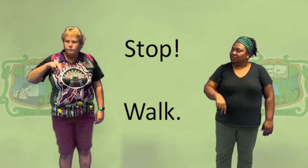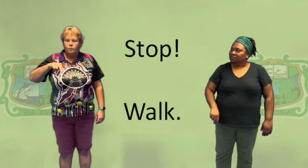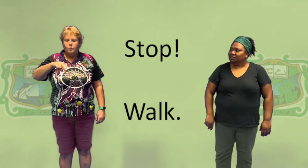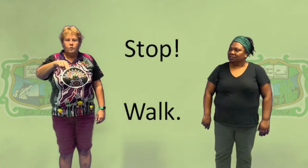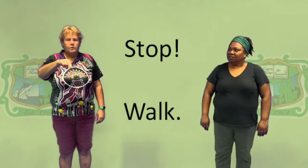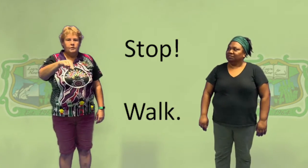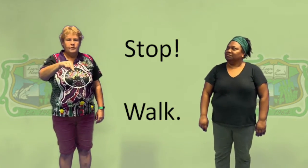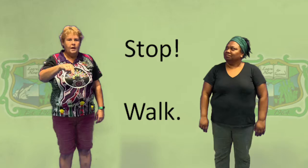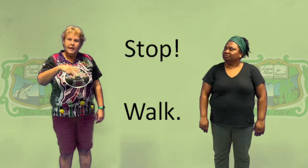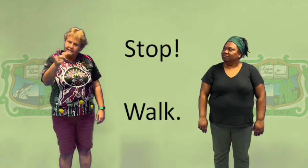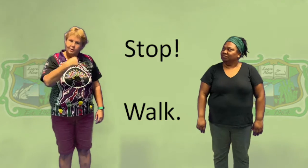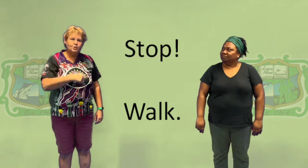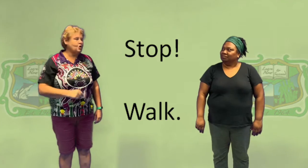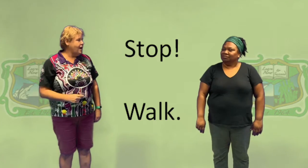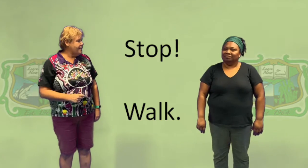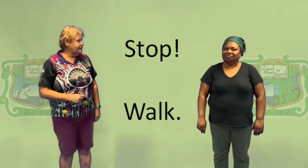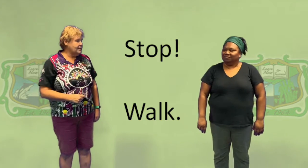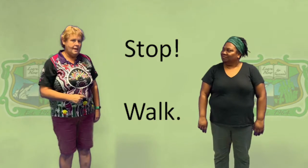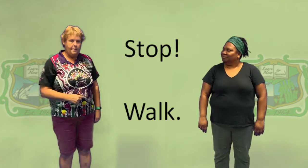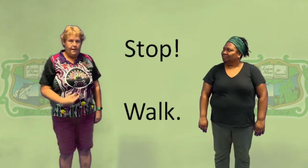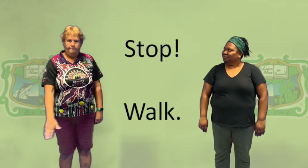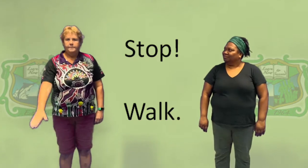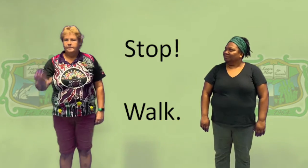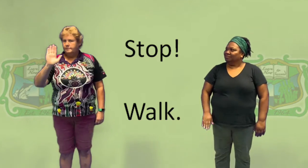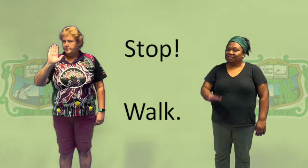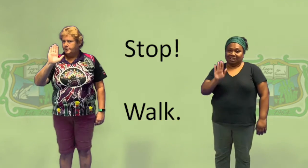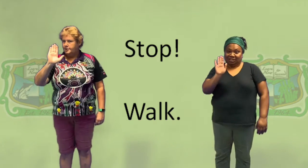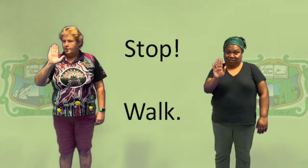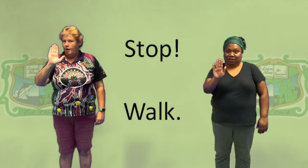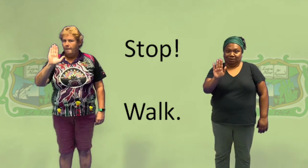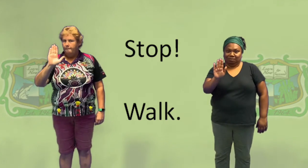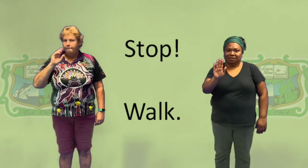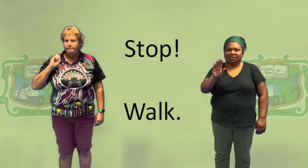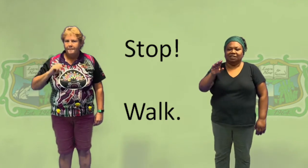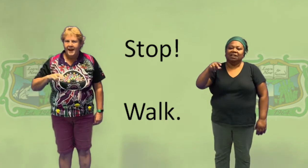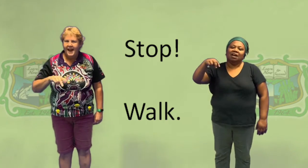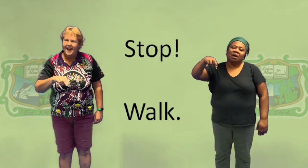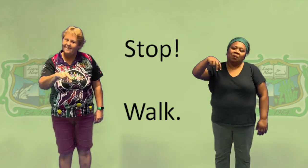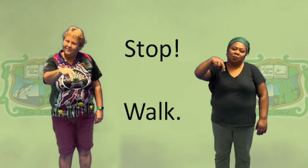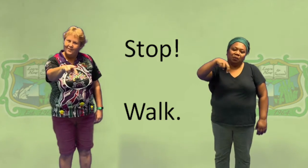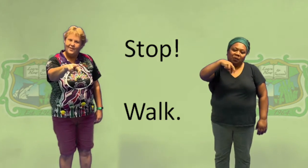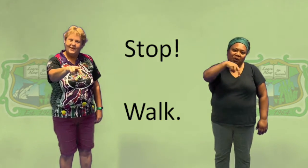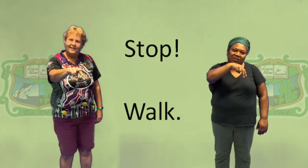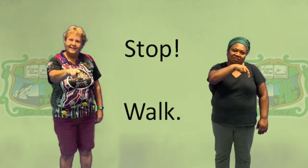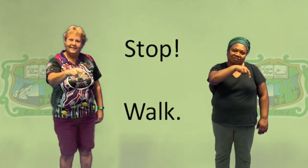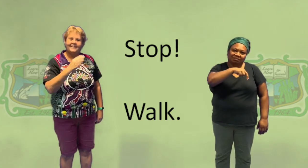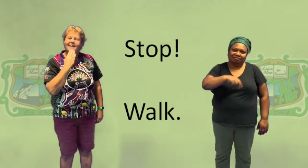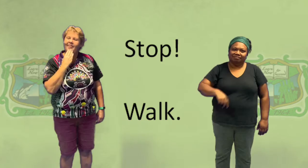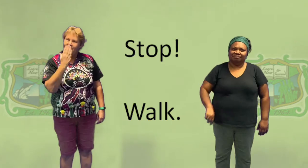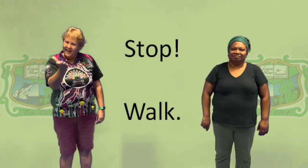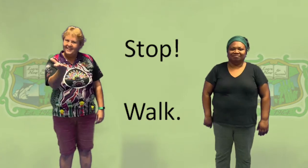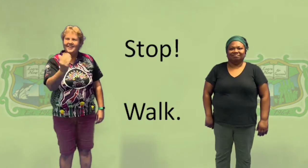walk. Let's all try that together. Stop and walk. Thank you.